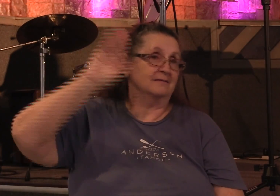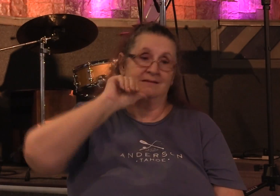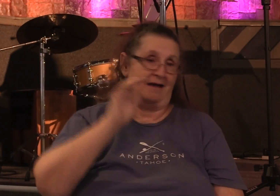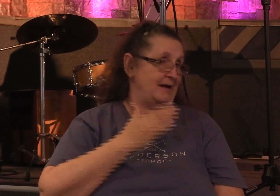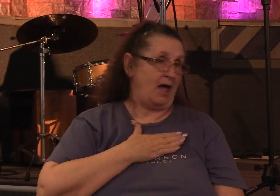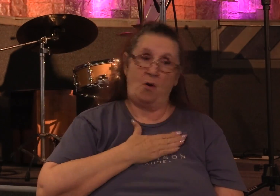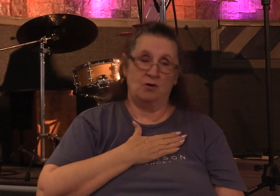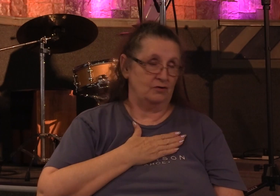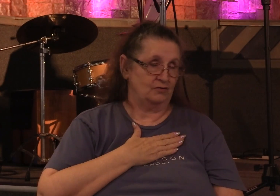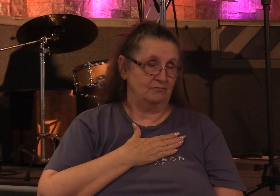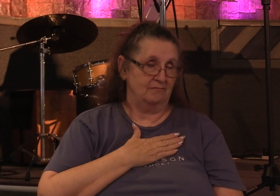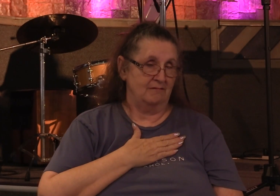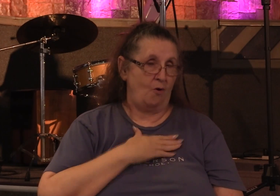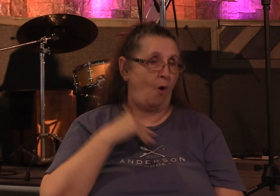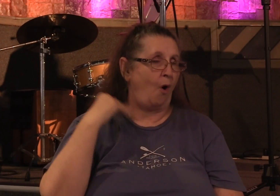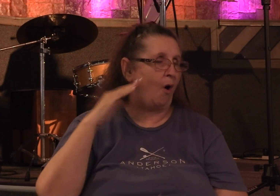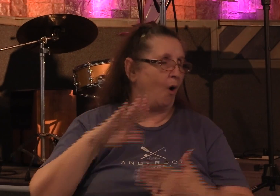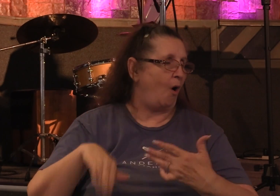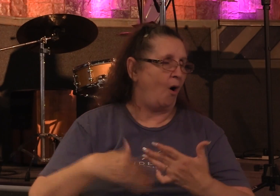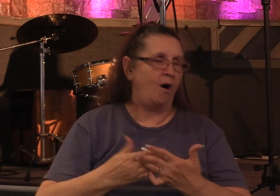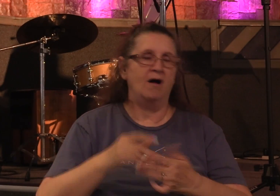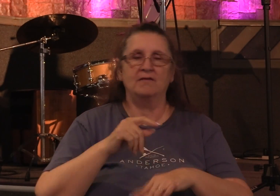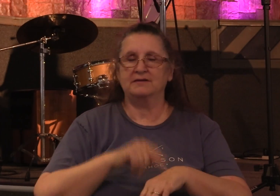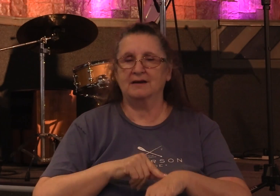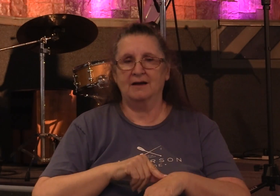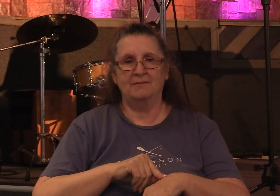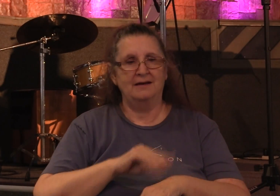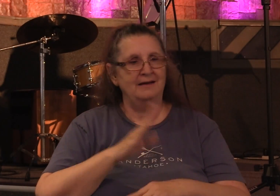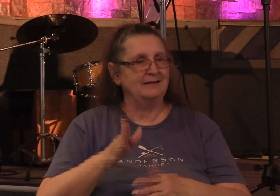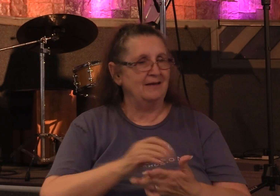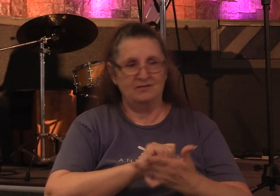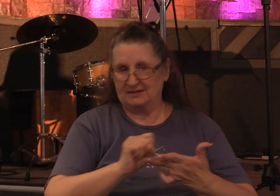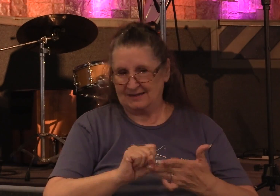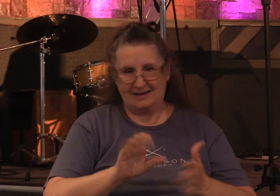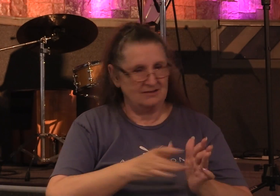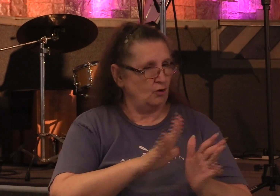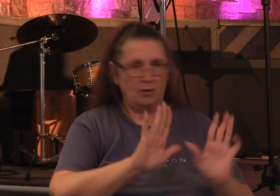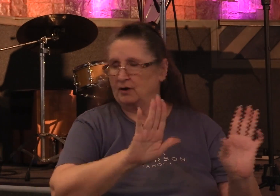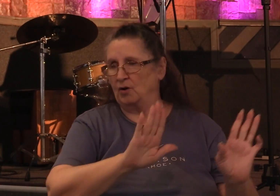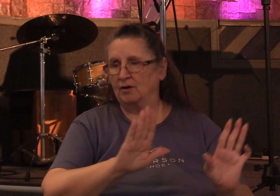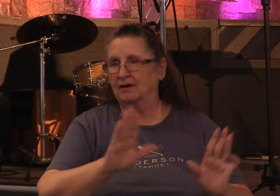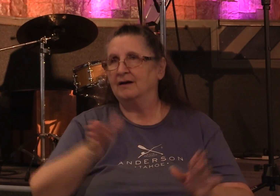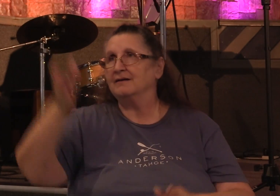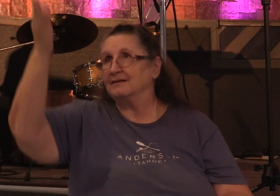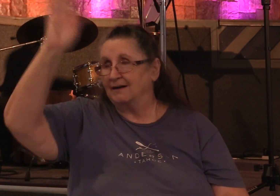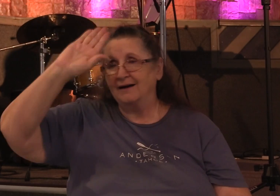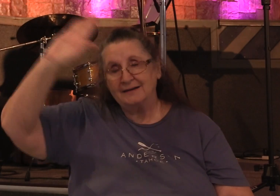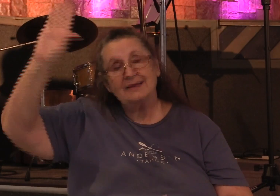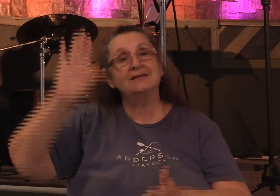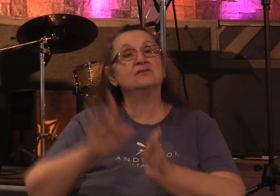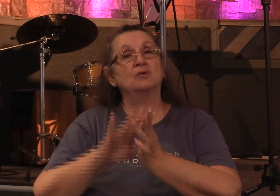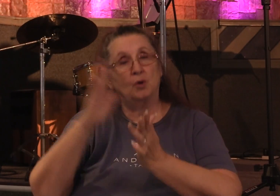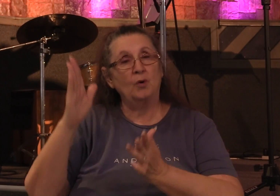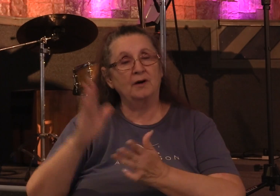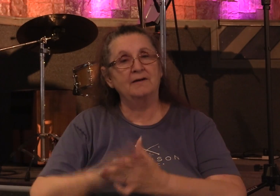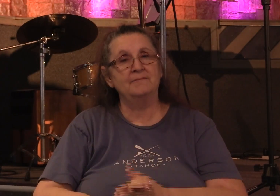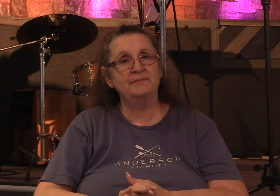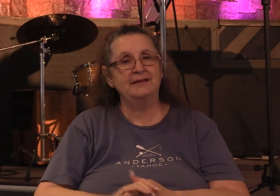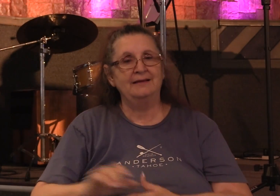all the time never goes to the saint goes to God well Ananias caved